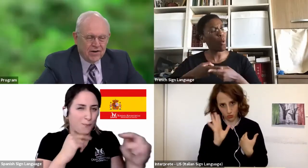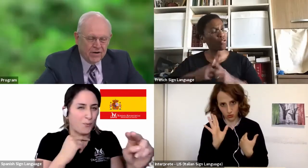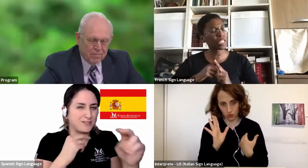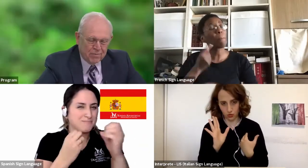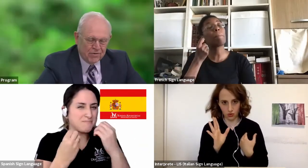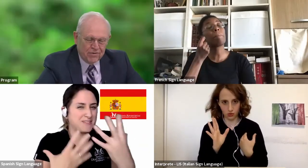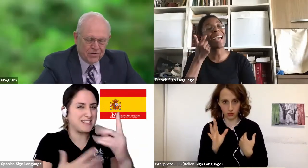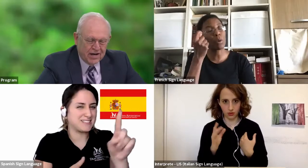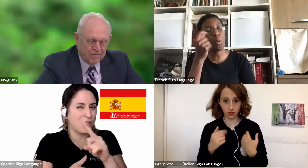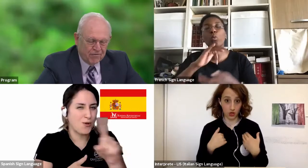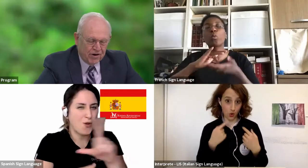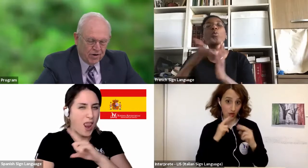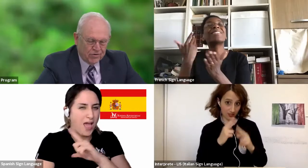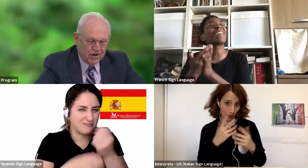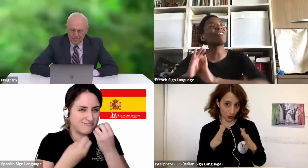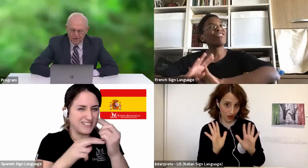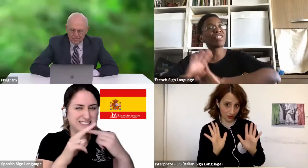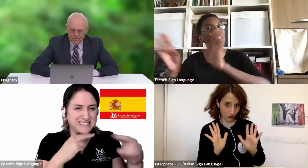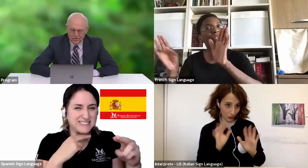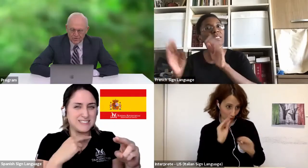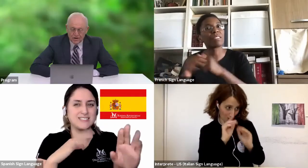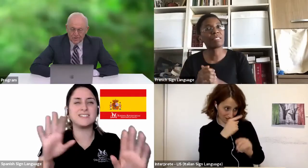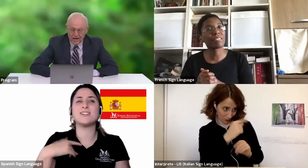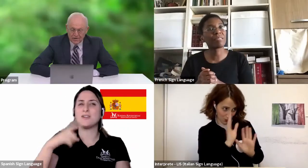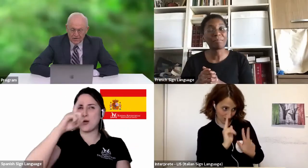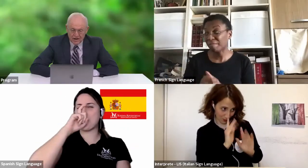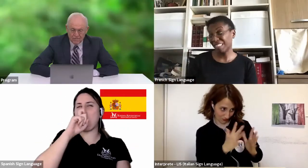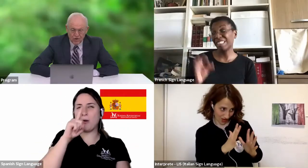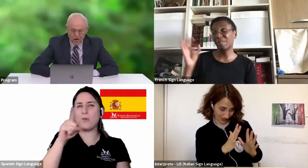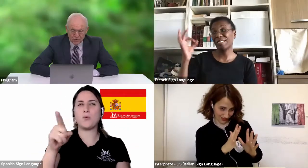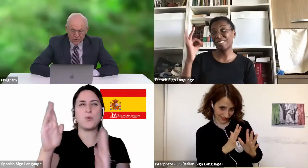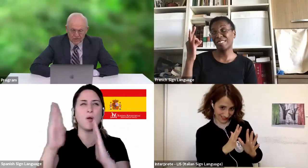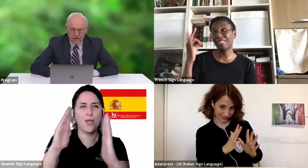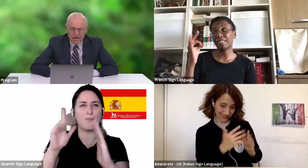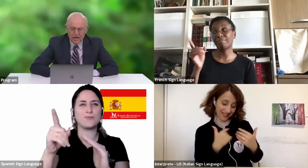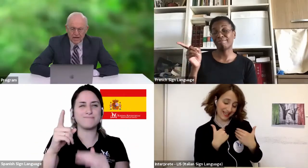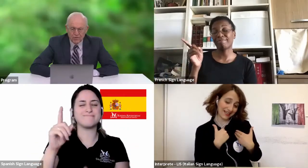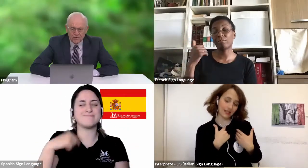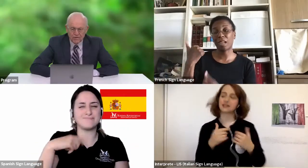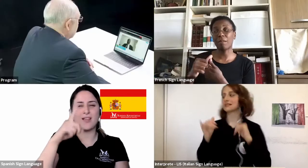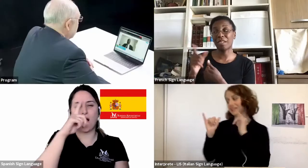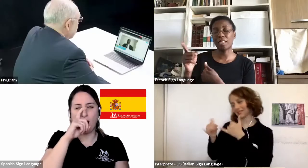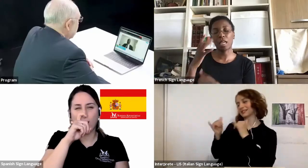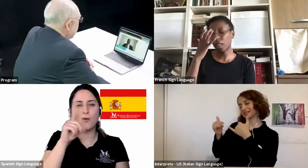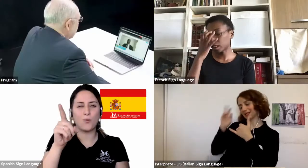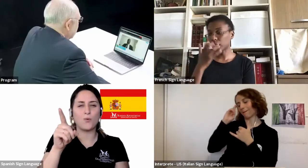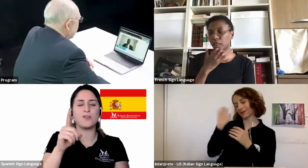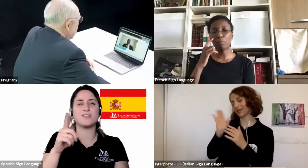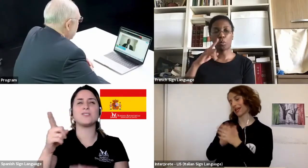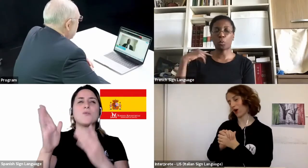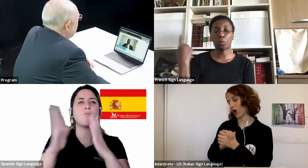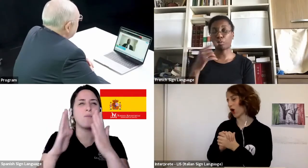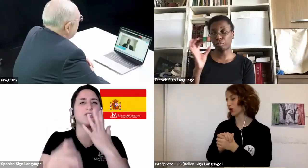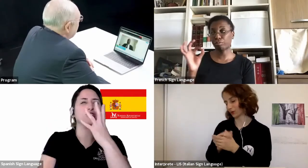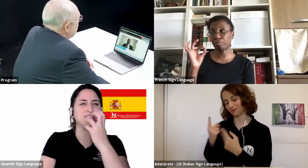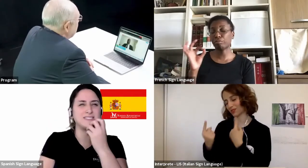I remember the time very well, Solomon. It was a sad time for all of us, and we felt really for you.